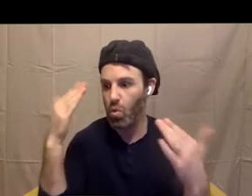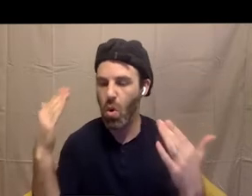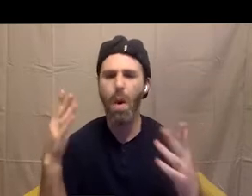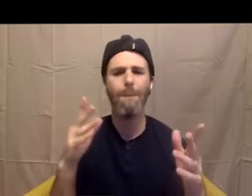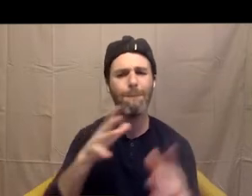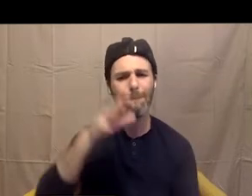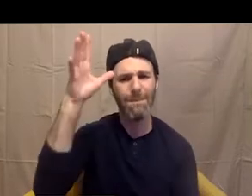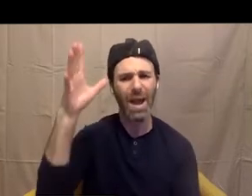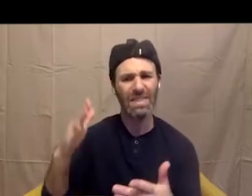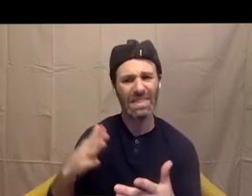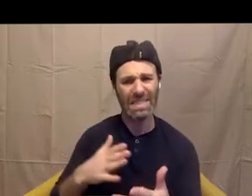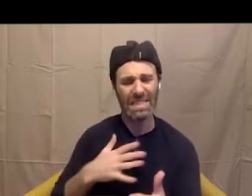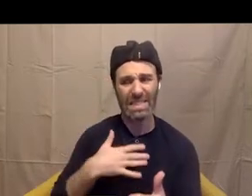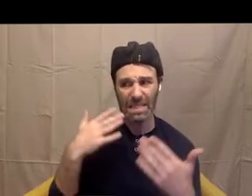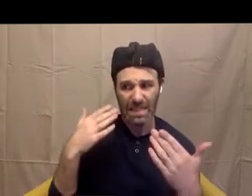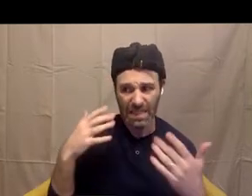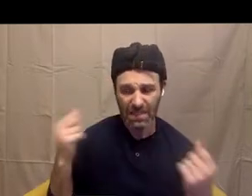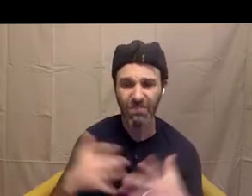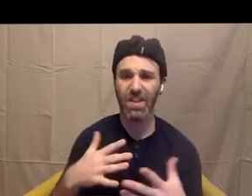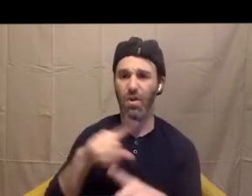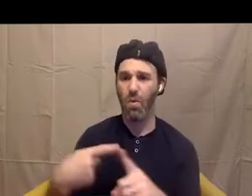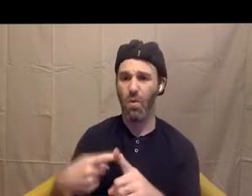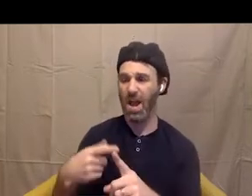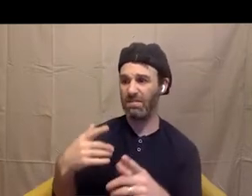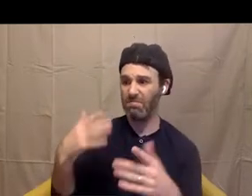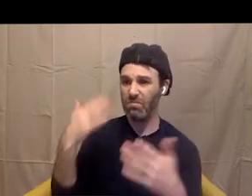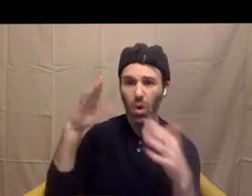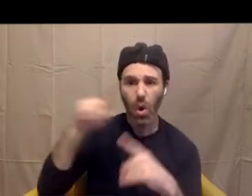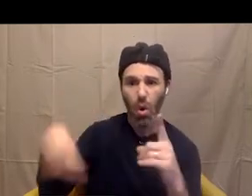used to be excited about you growing and learning. Now they might be afraid of you doing just that.